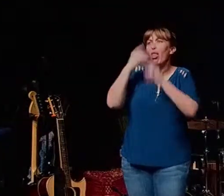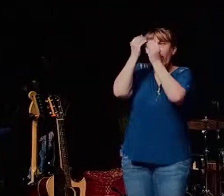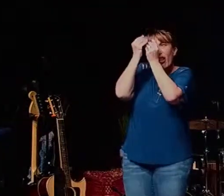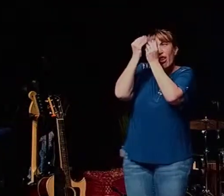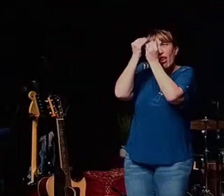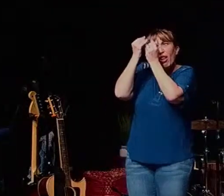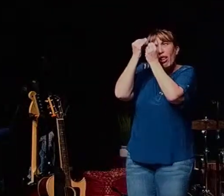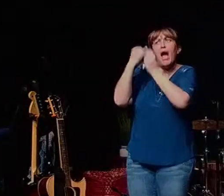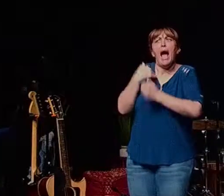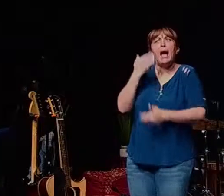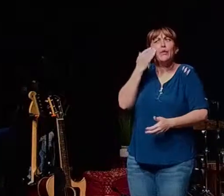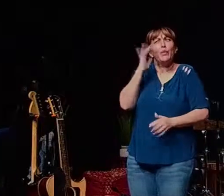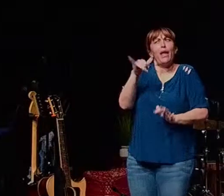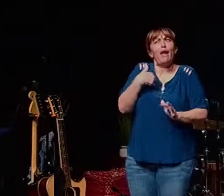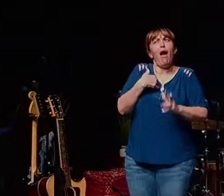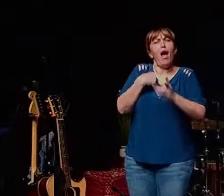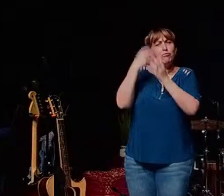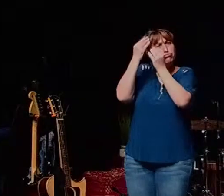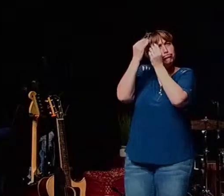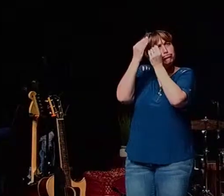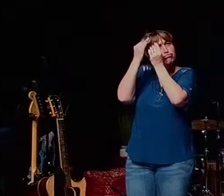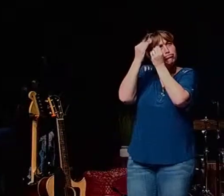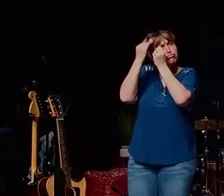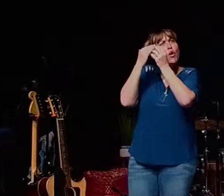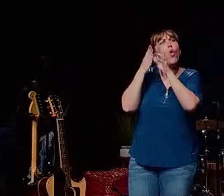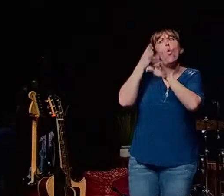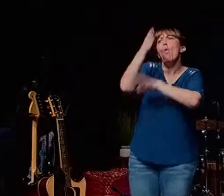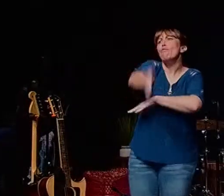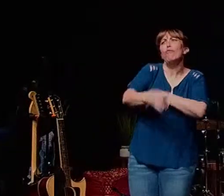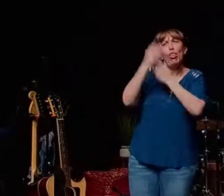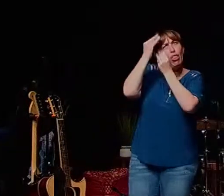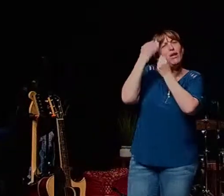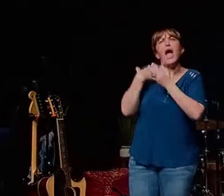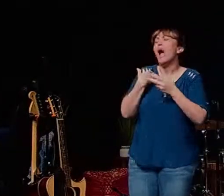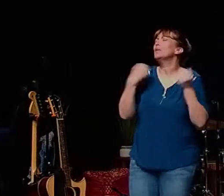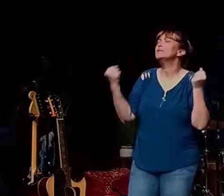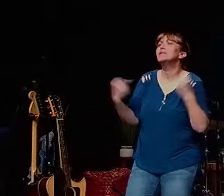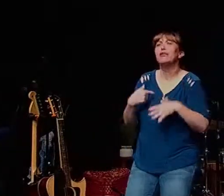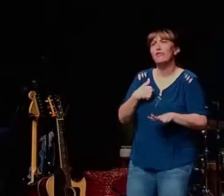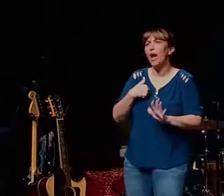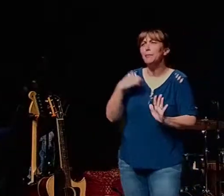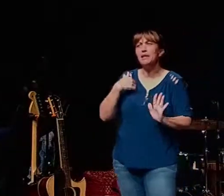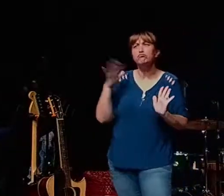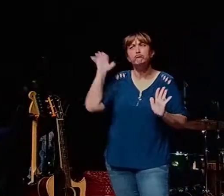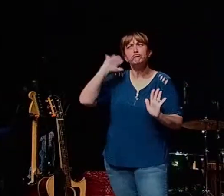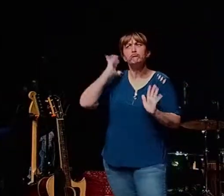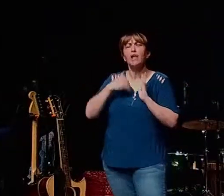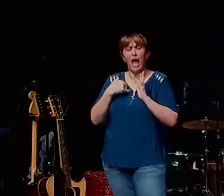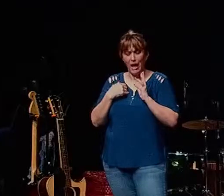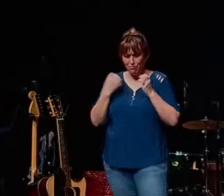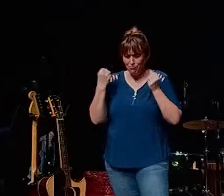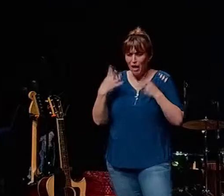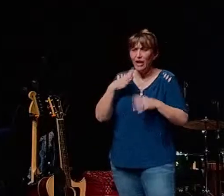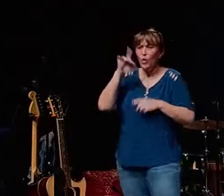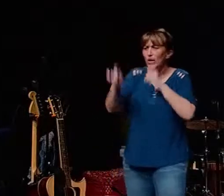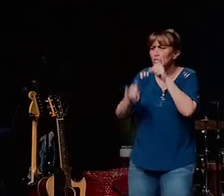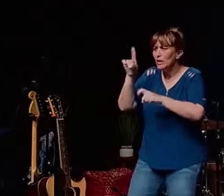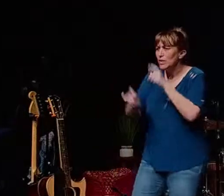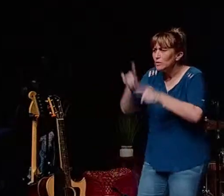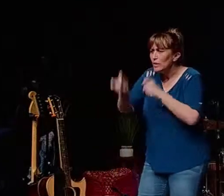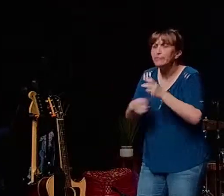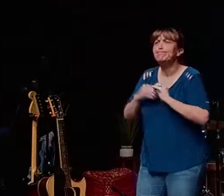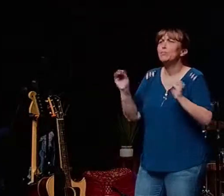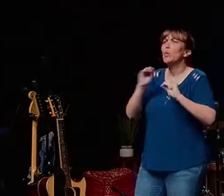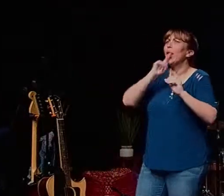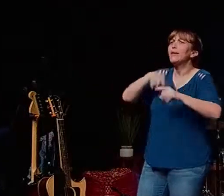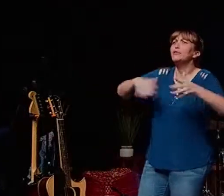and i know exactly how it feels like because i was feeling it as well i was terrified i had more way more questions than answers that's when you're